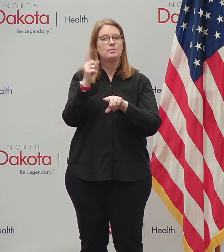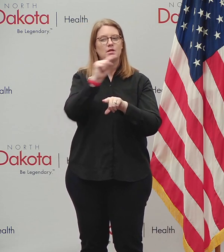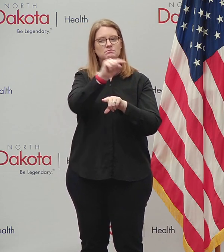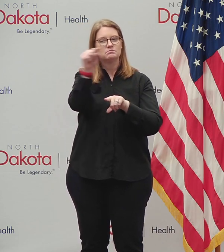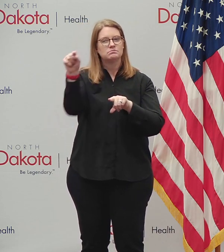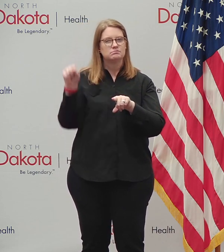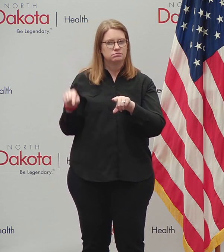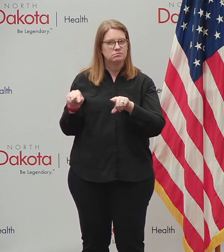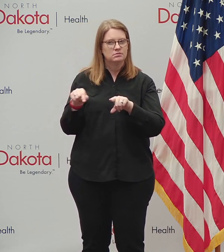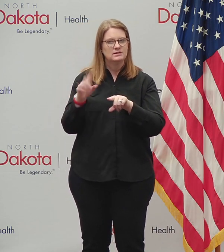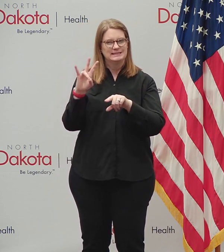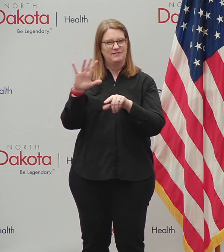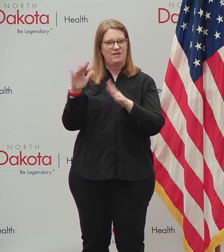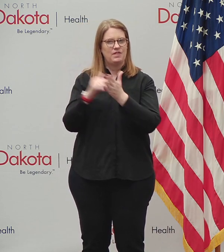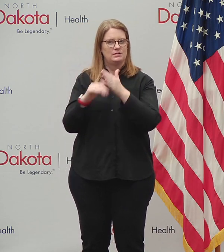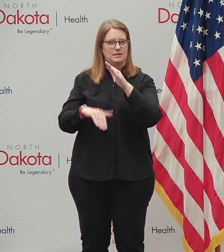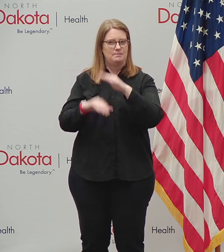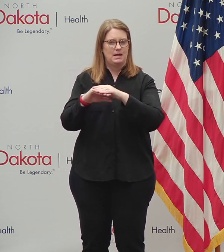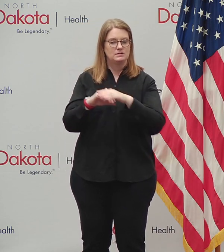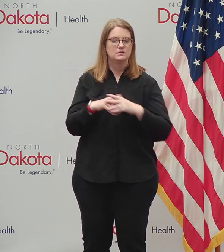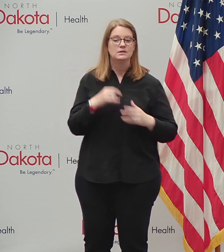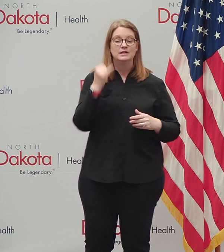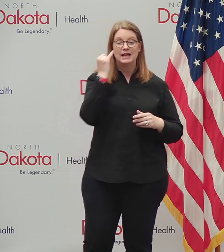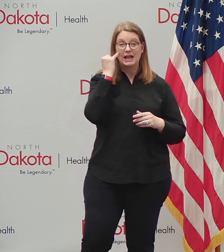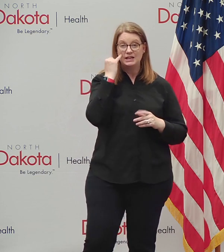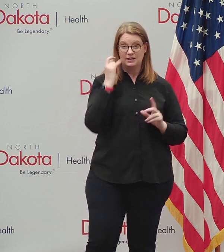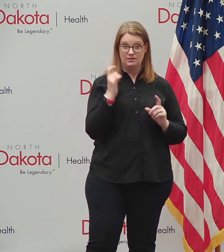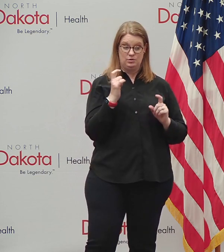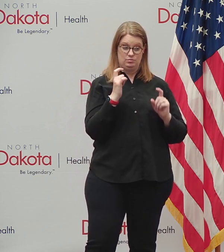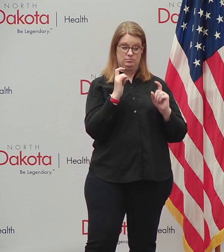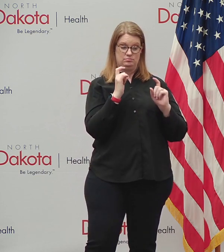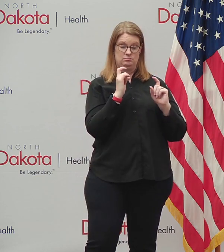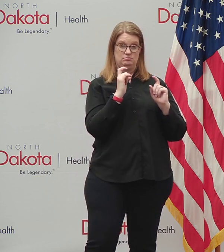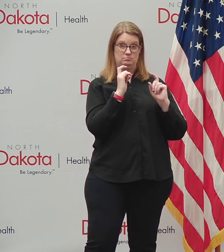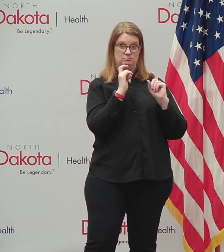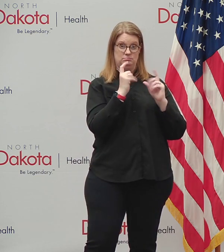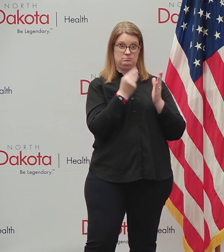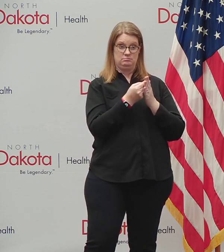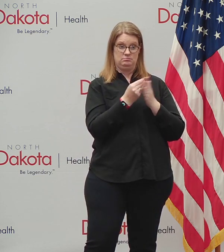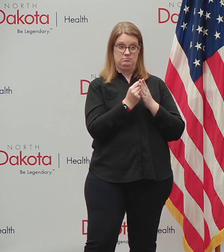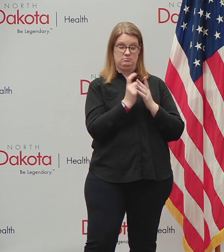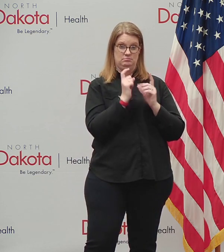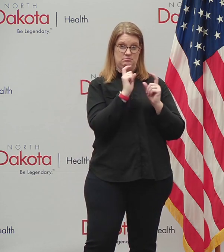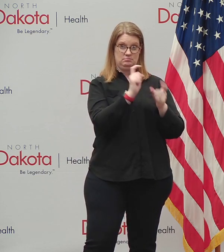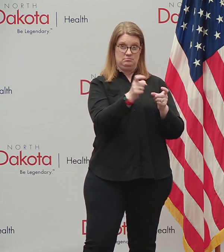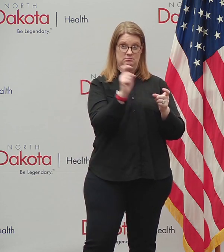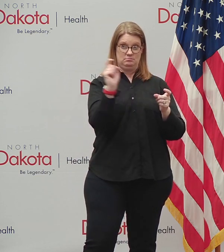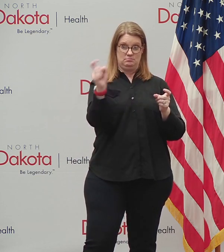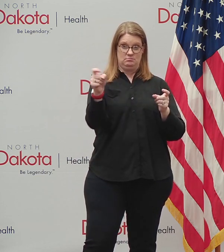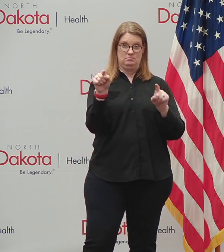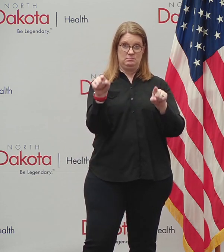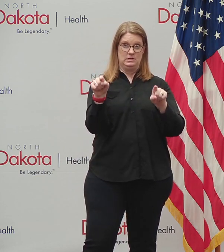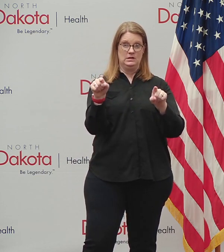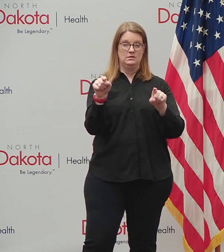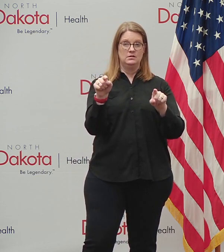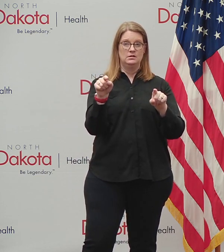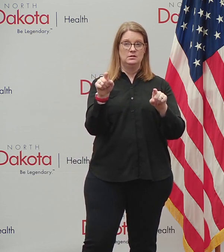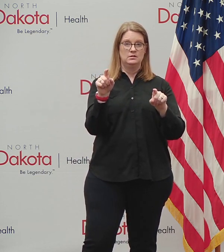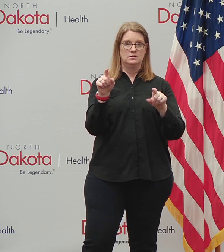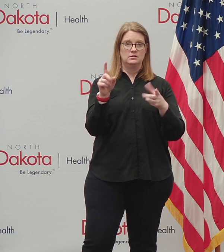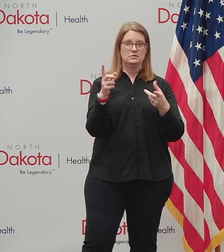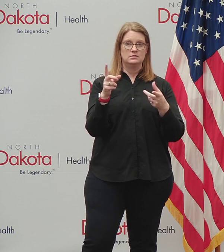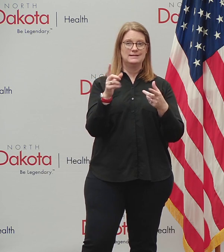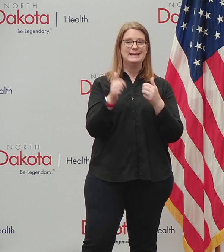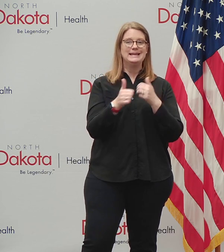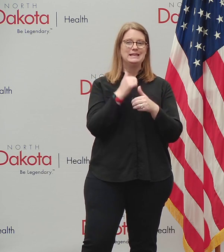And if you receive grant locations for more than one location, they can only have to spend it per